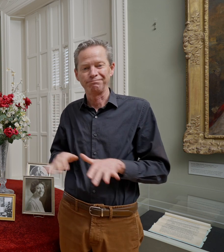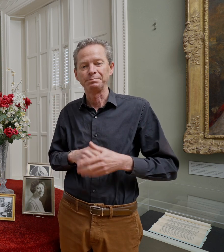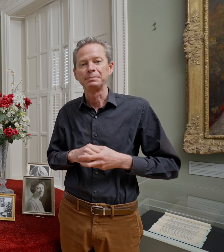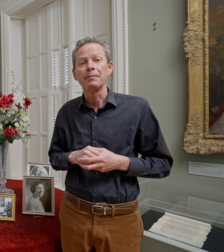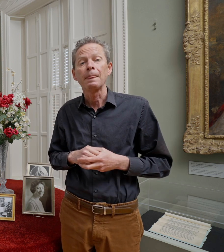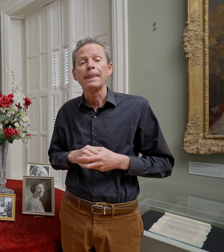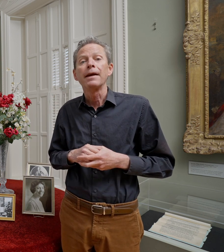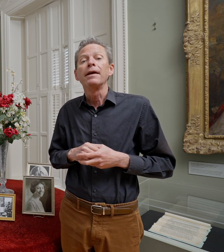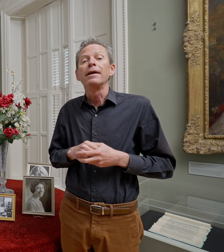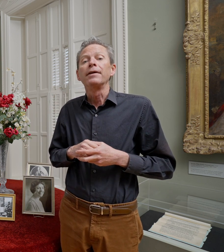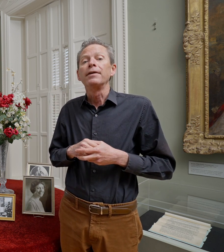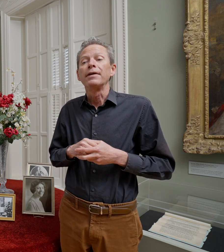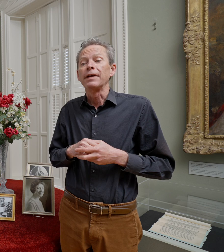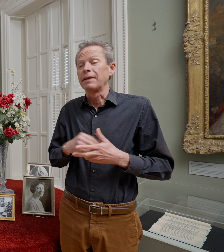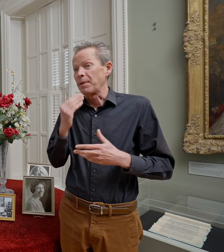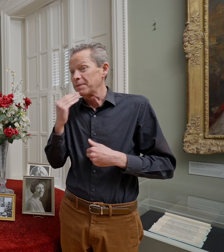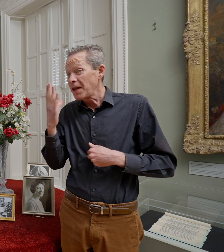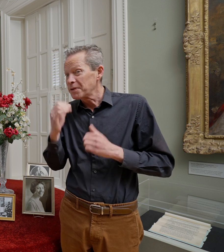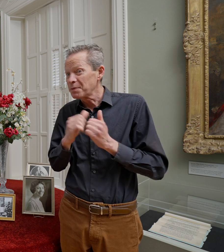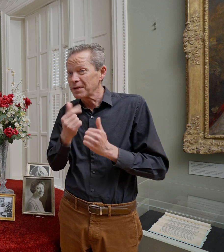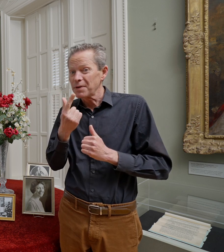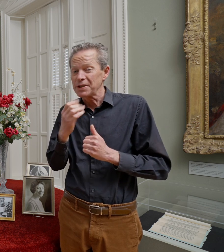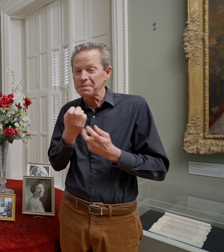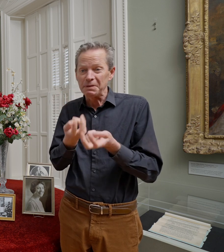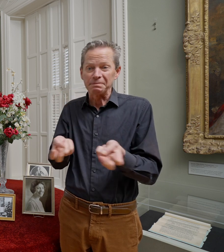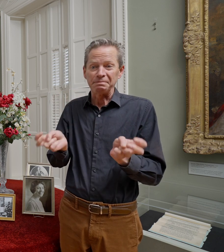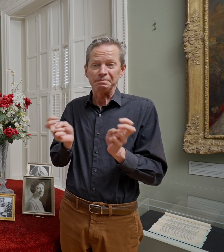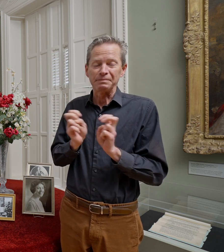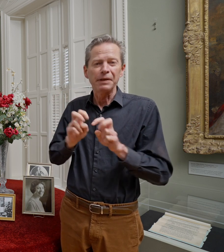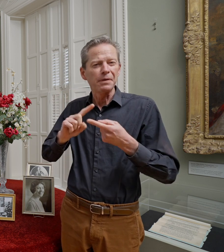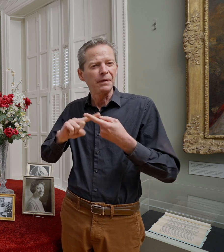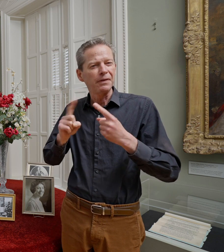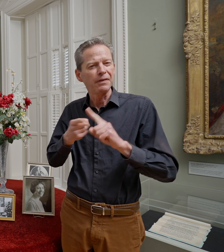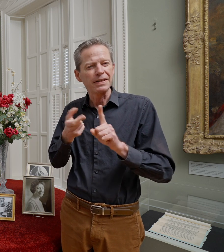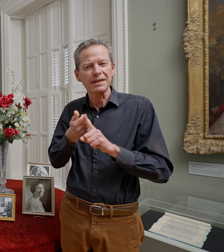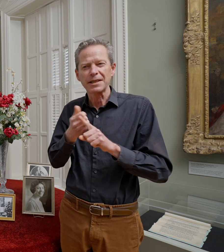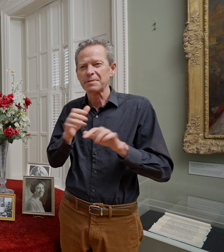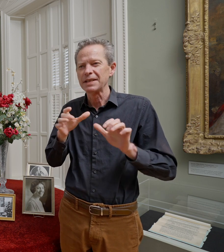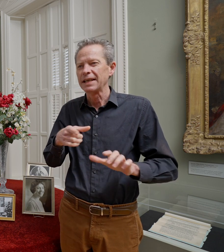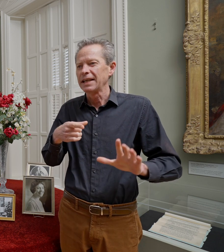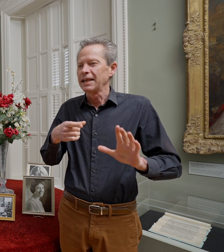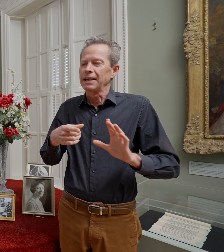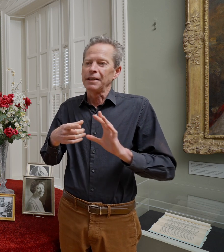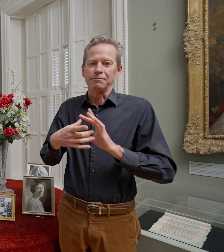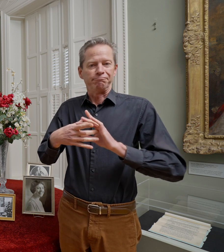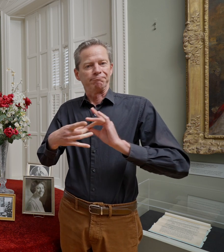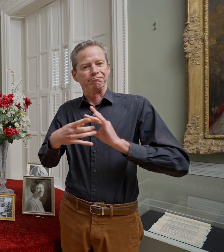They would lunch with Eastman. They were sort of the friends who did testimonials for his products. He would